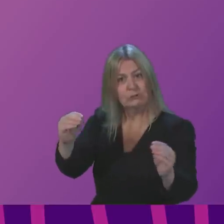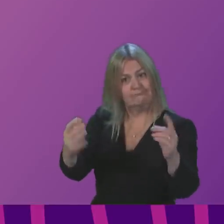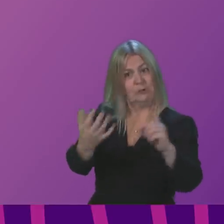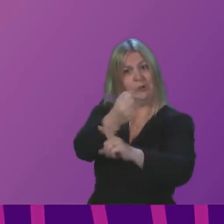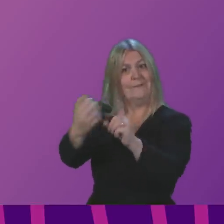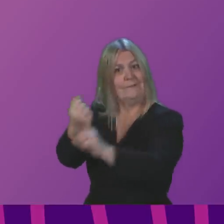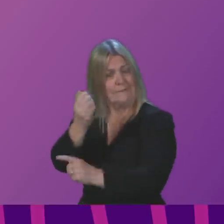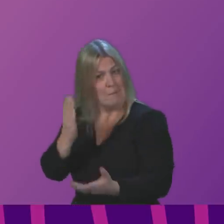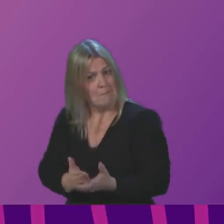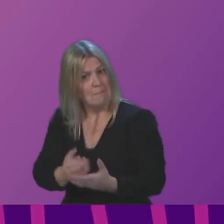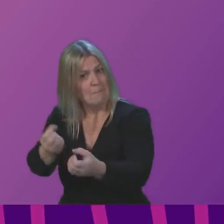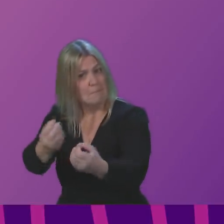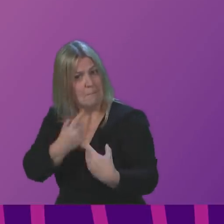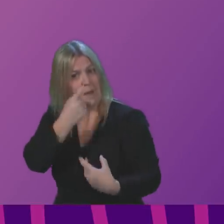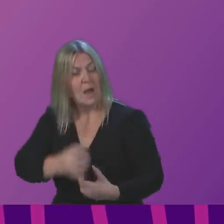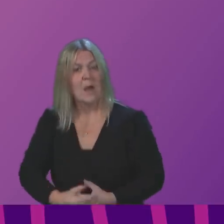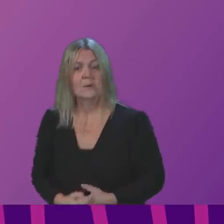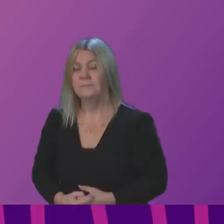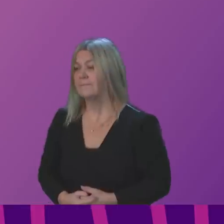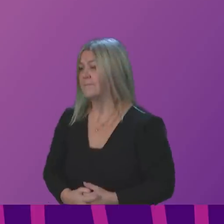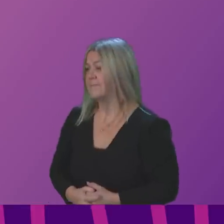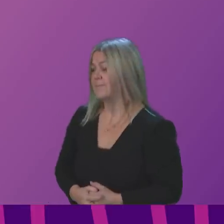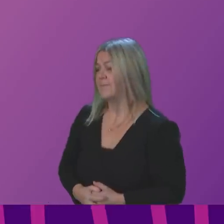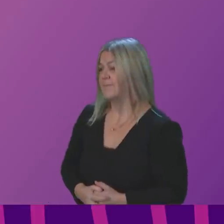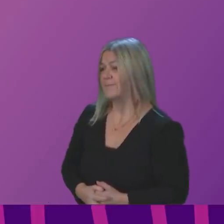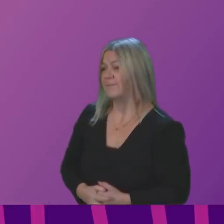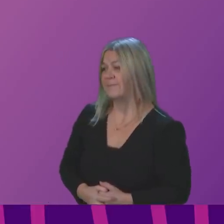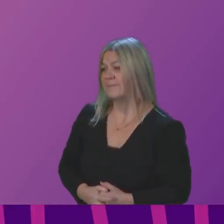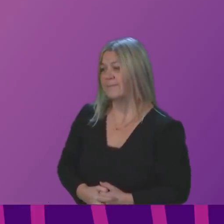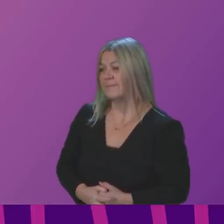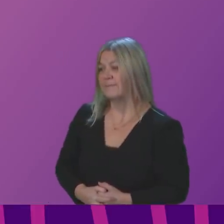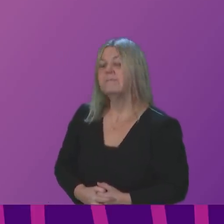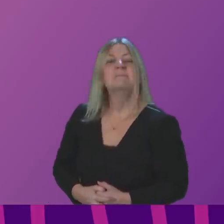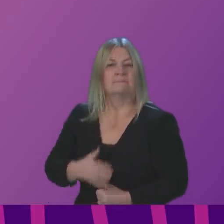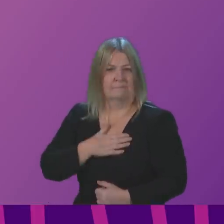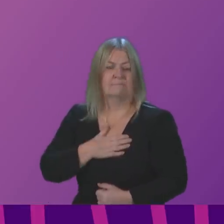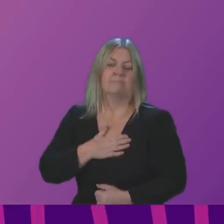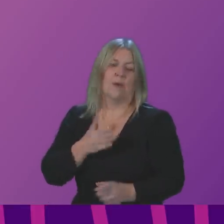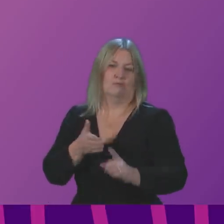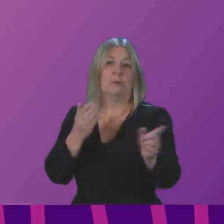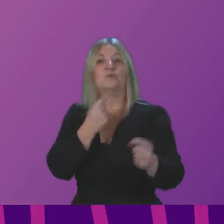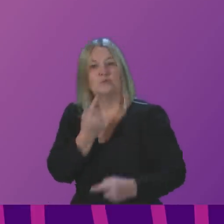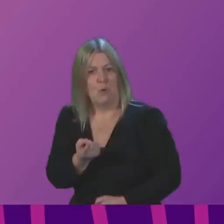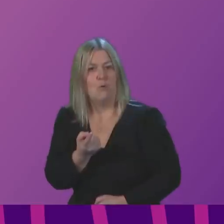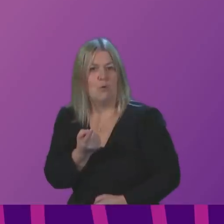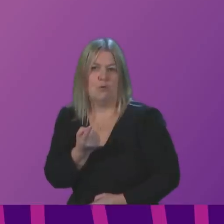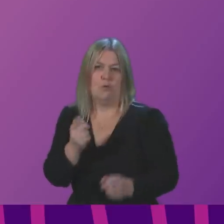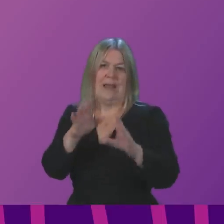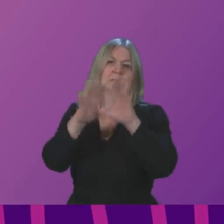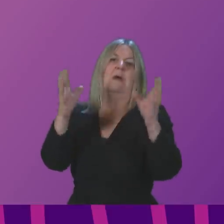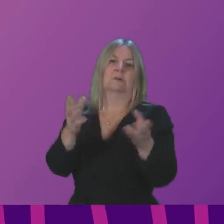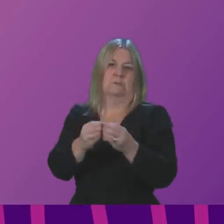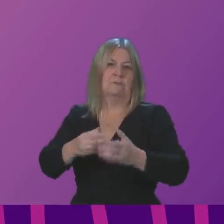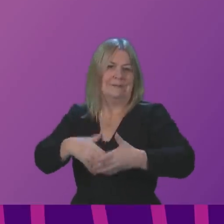Well, can I firstly recognise that tomorrow is International Day for Persons with Disabilities and I think that is an important reminder of our obligations